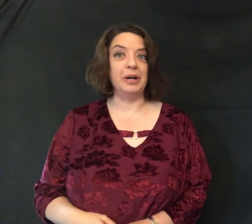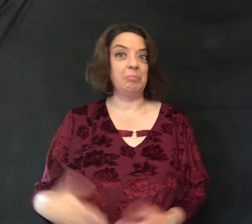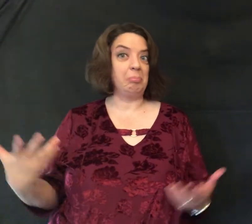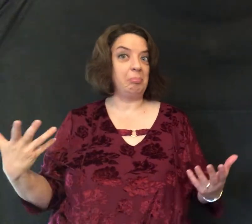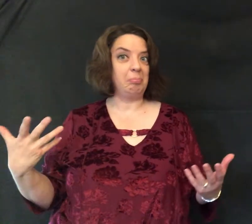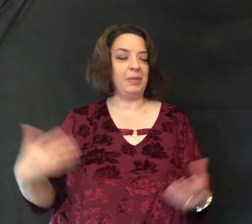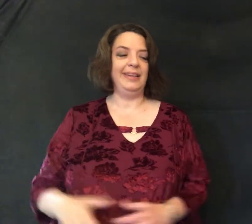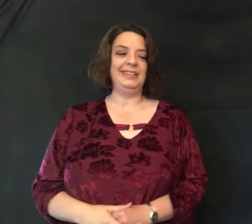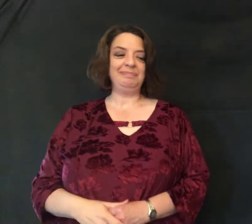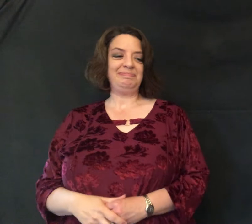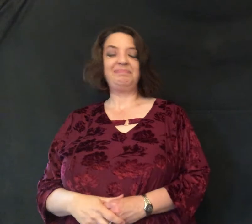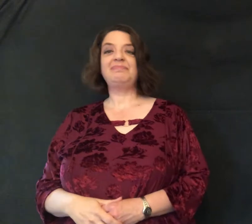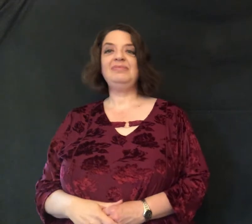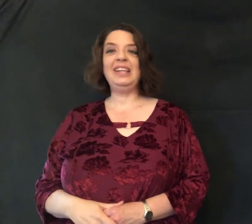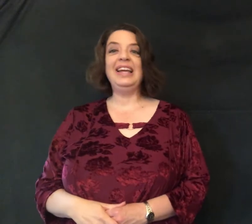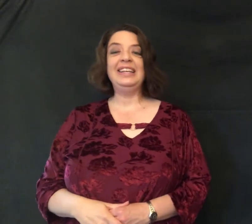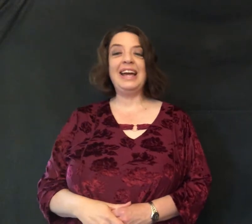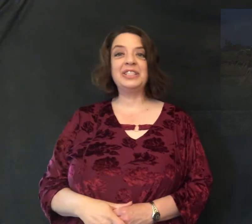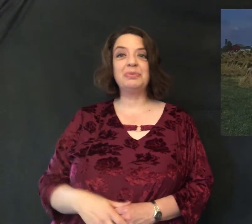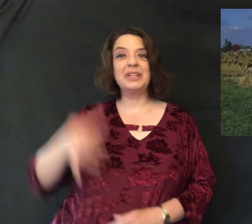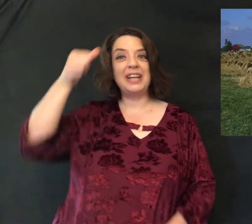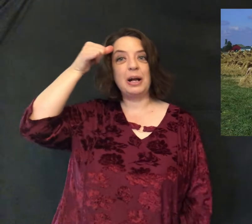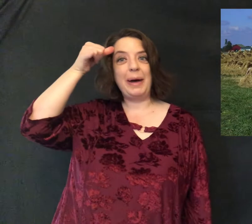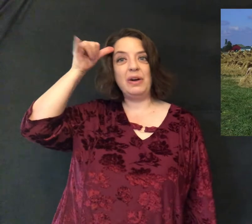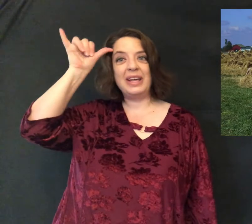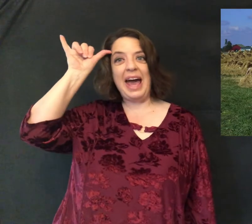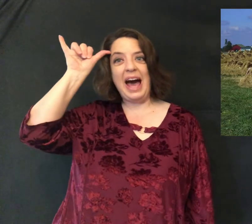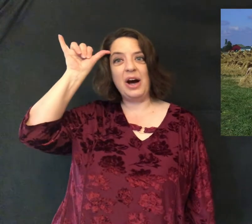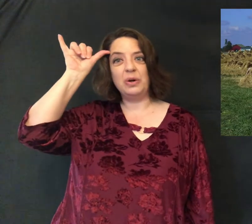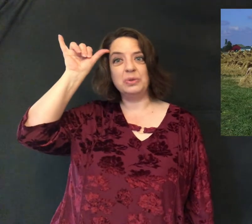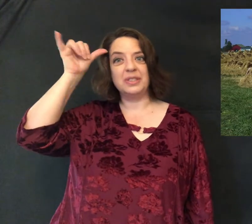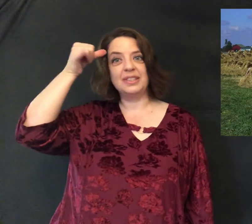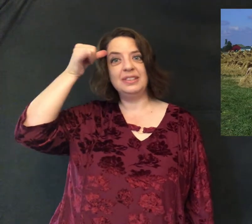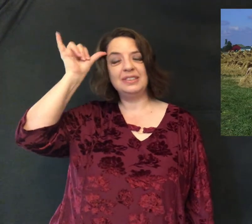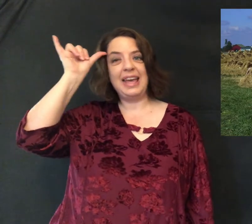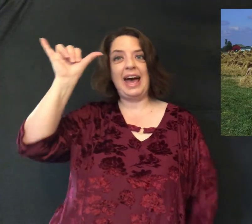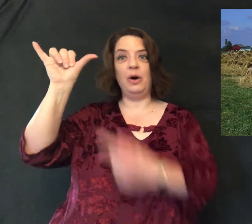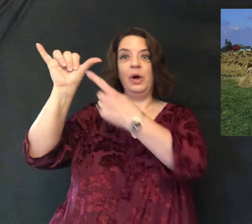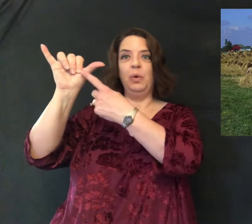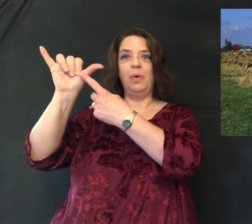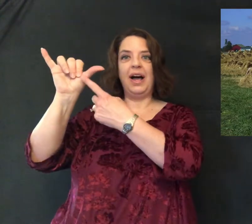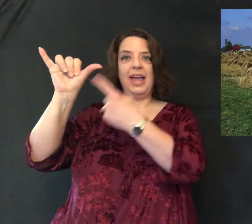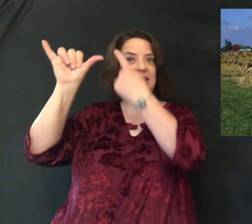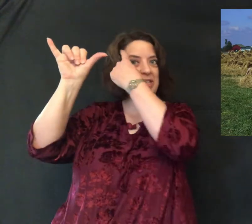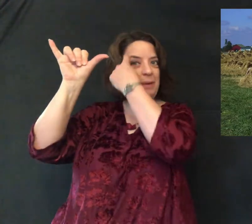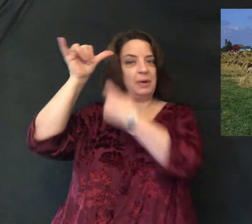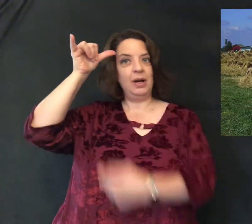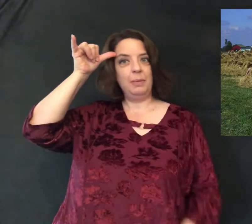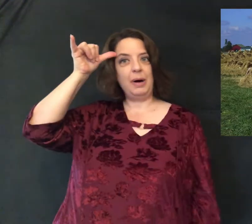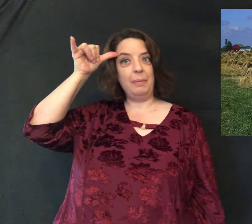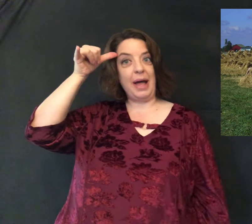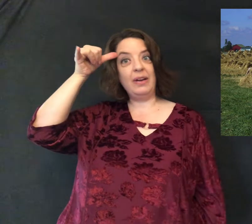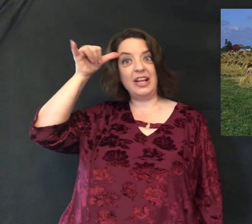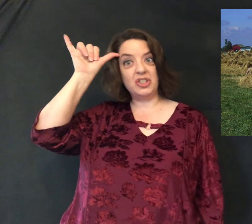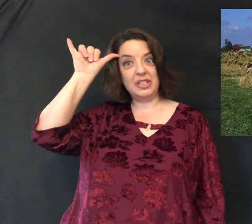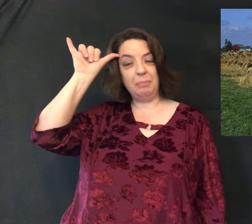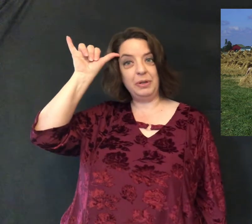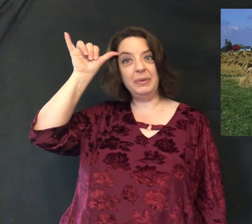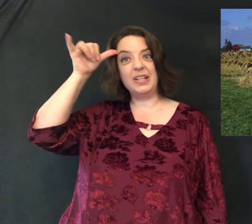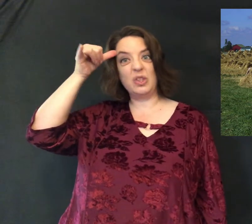next we're going to talk about cows cow why handshape palm out at your temple because of the